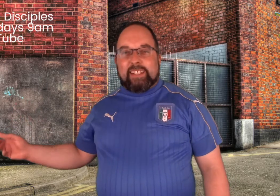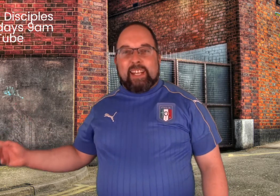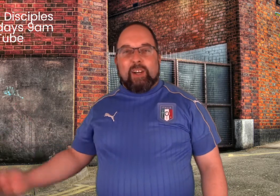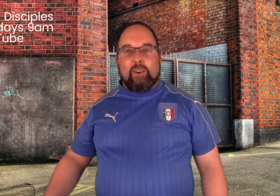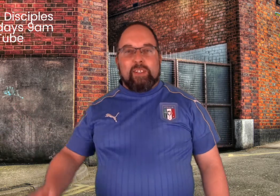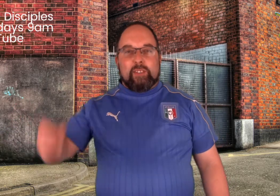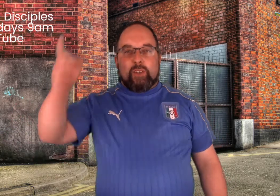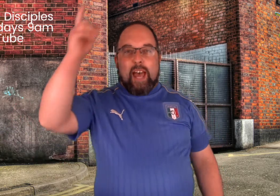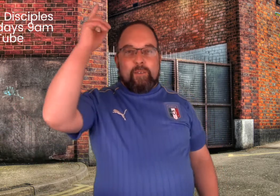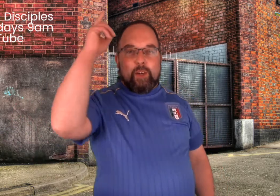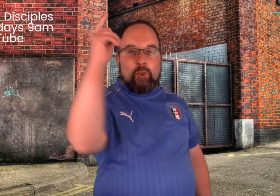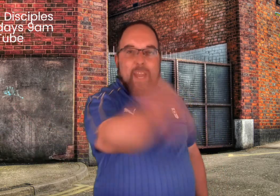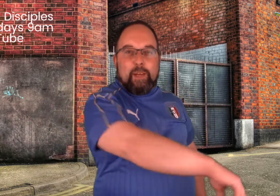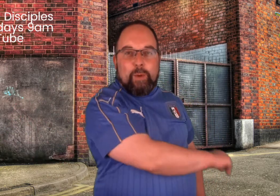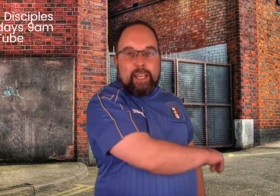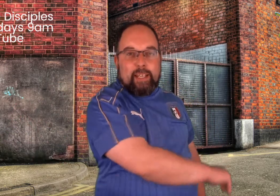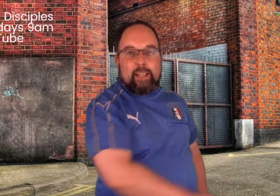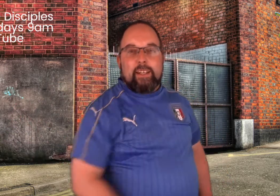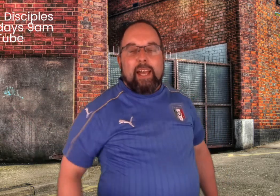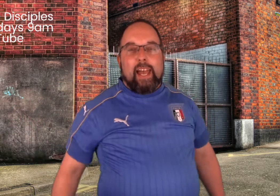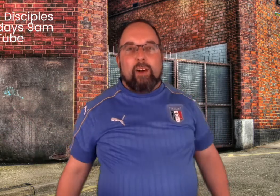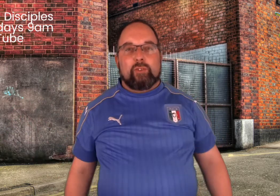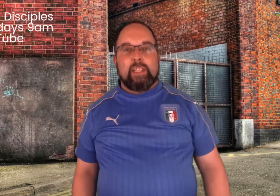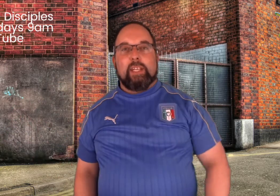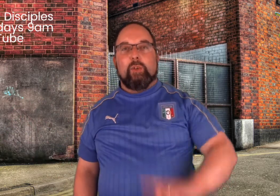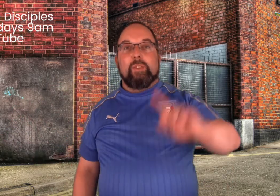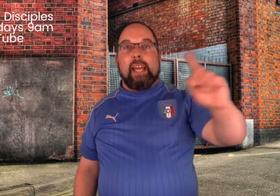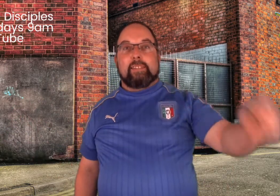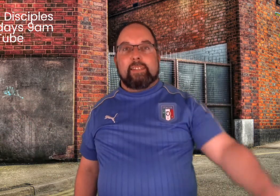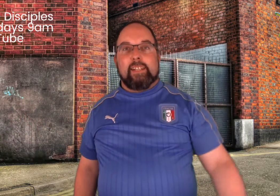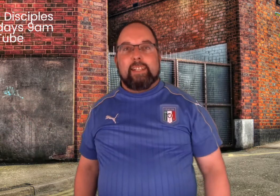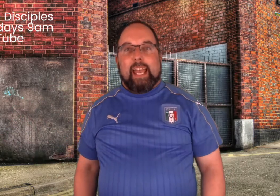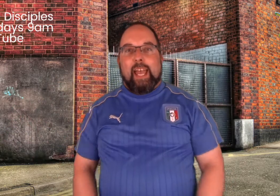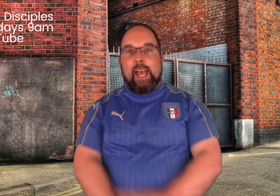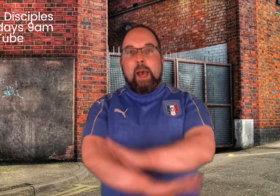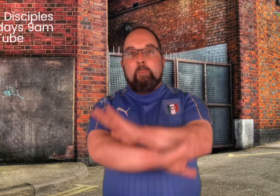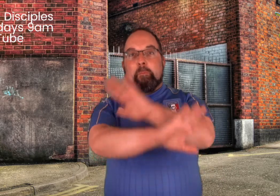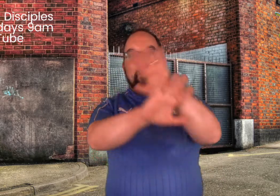you know. So have a great week, and I'll see you next Sunday. Bye.